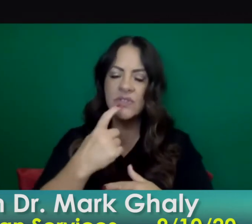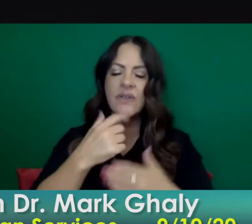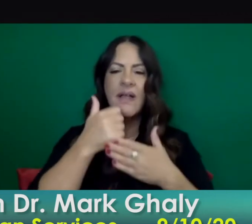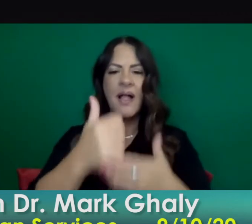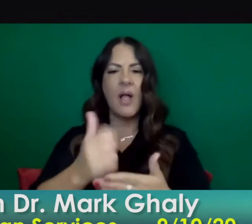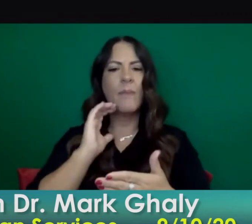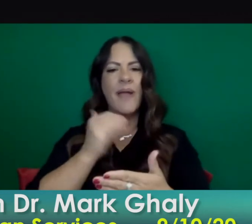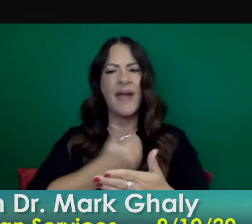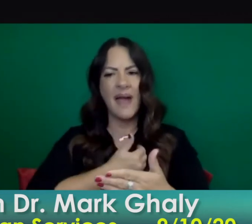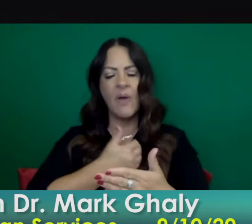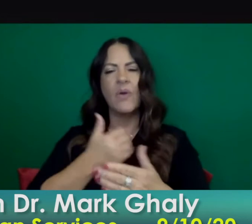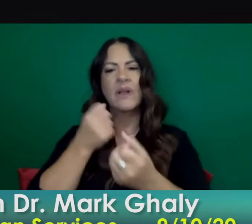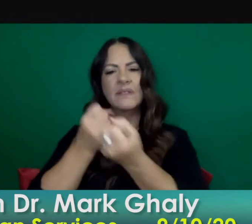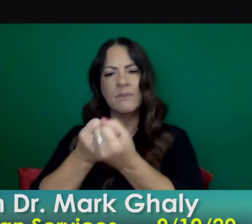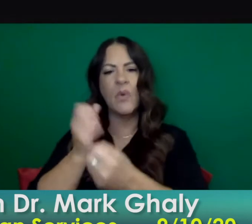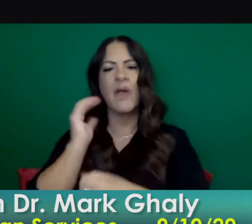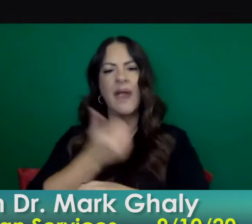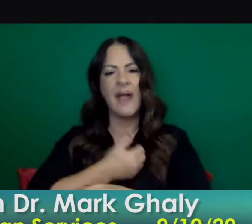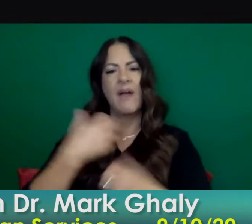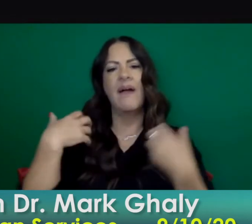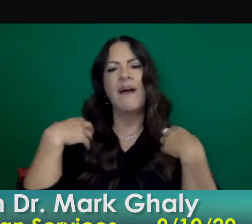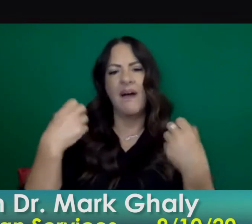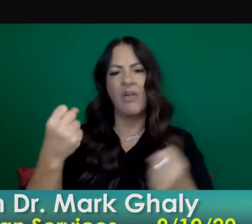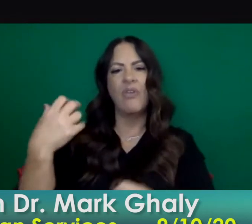each other and keep each other safe thank you